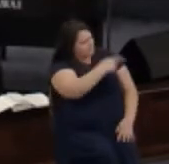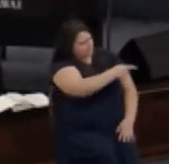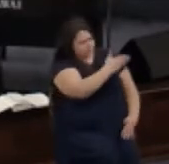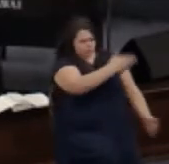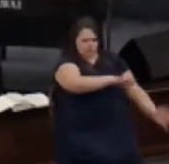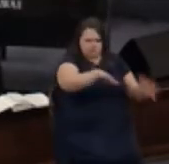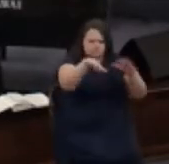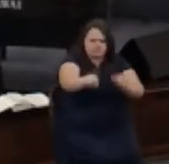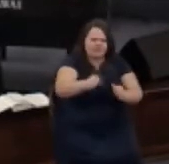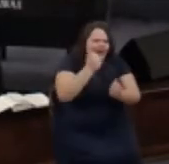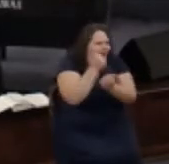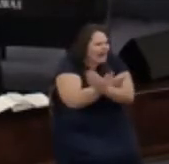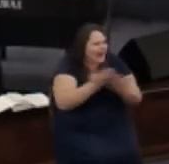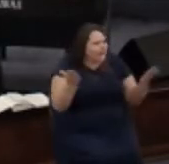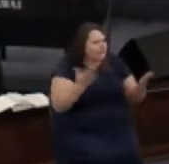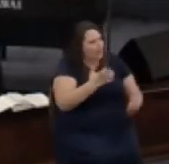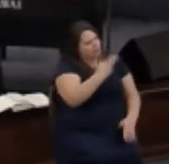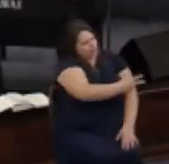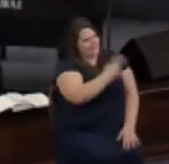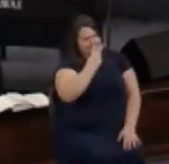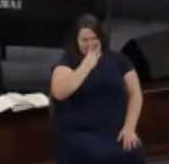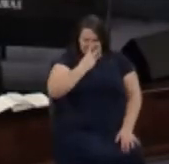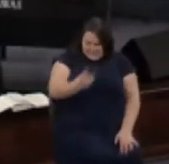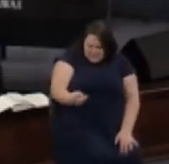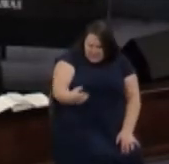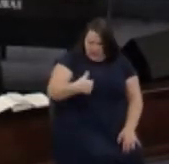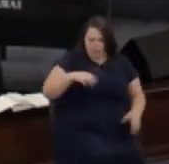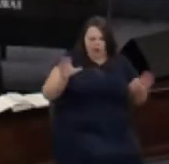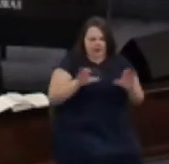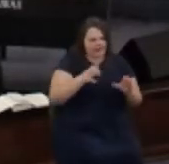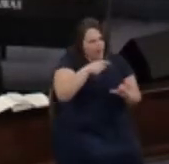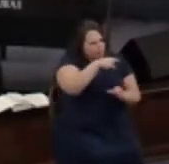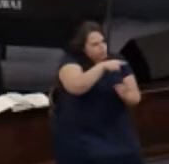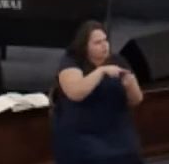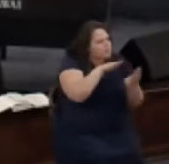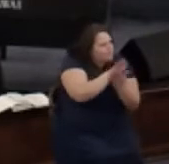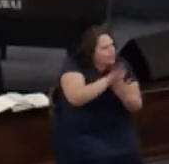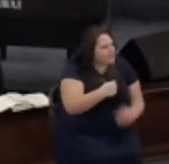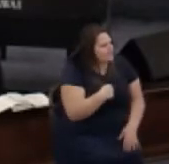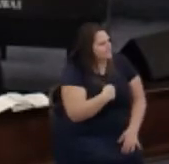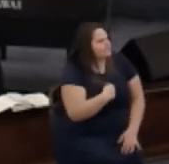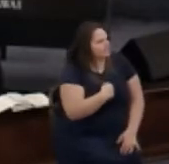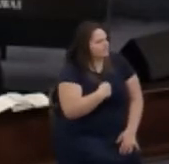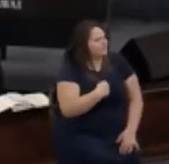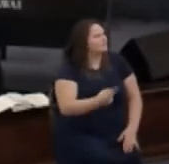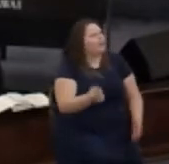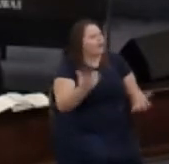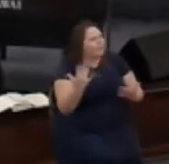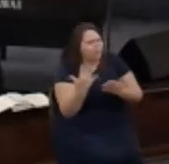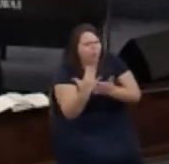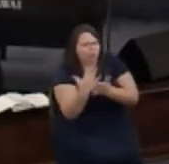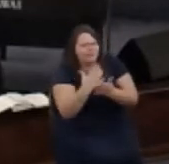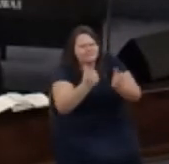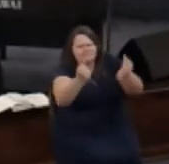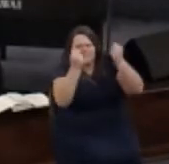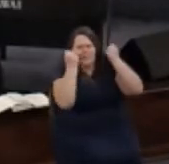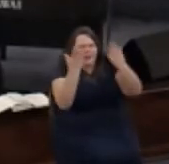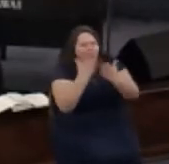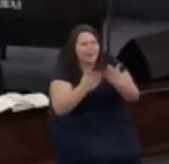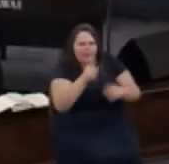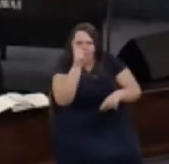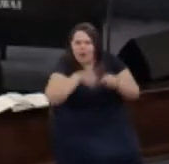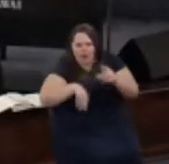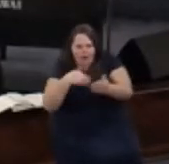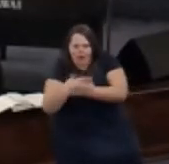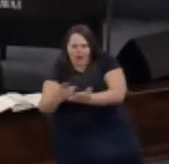have all of it I want you to see what I did and I want you to praise me for it so many spoils did they find in fact they couldn't carry them